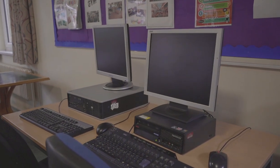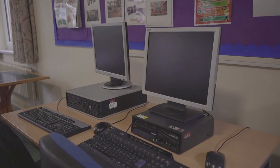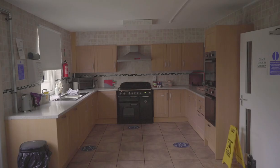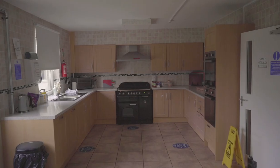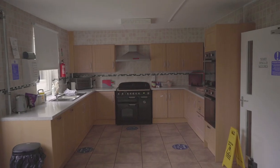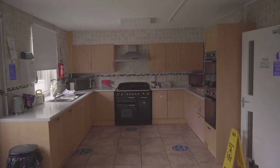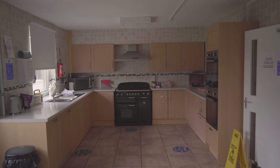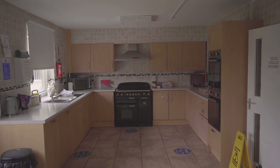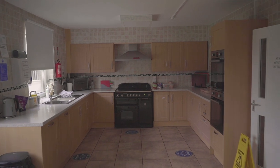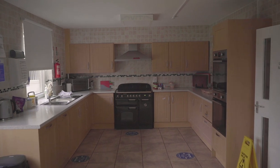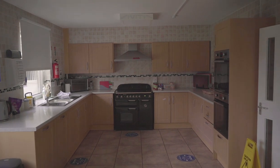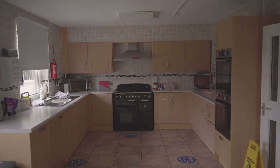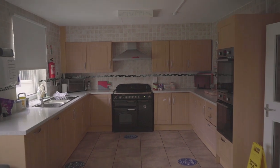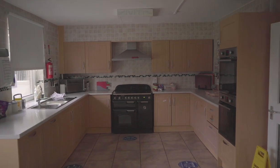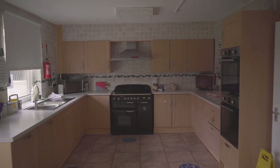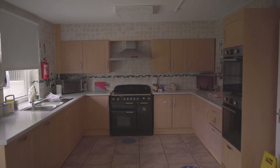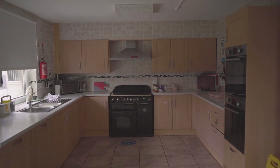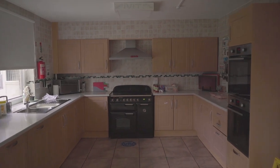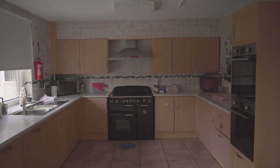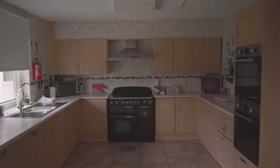always call it